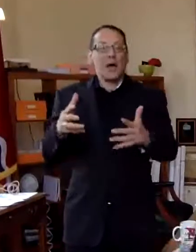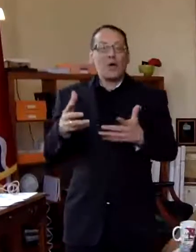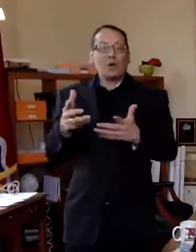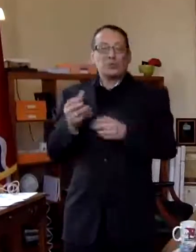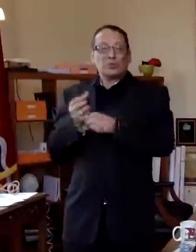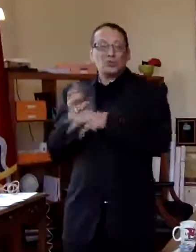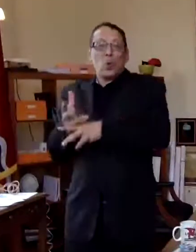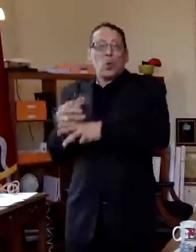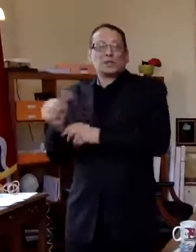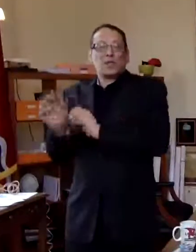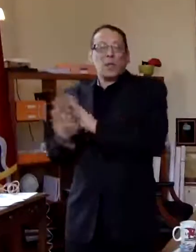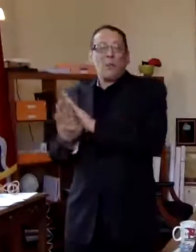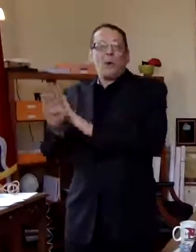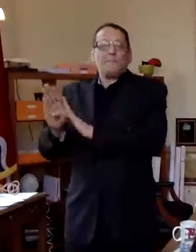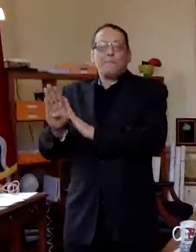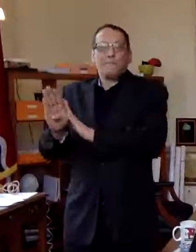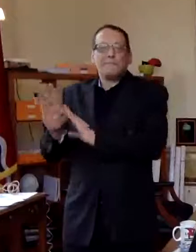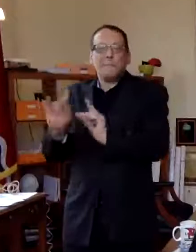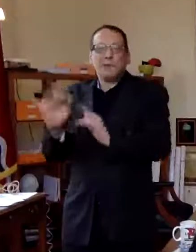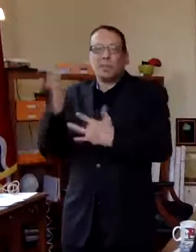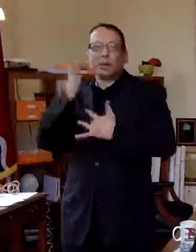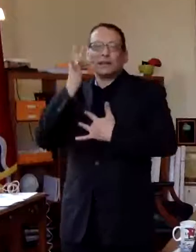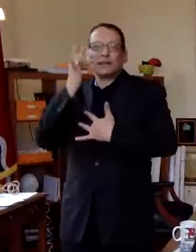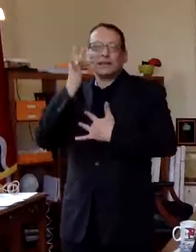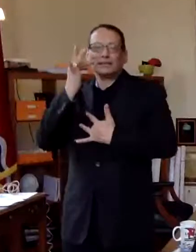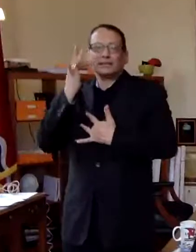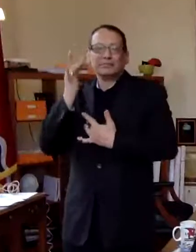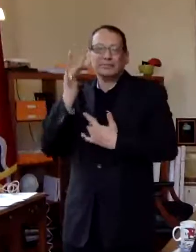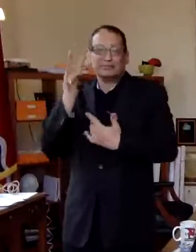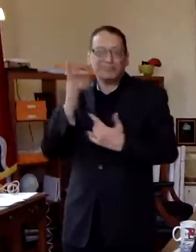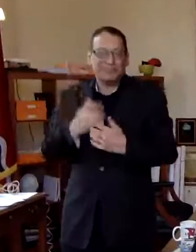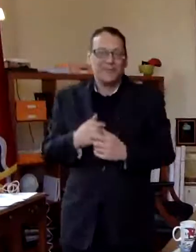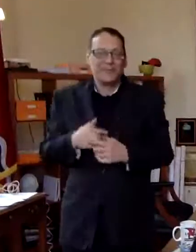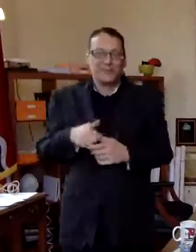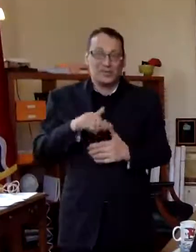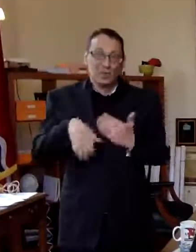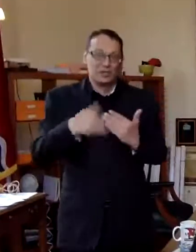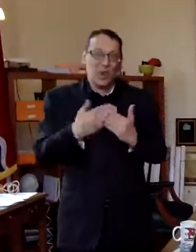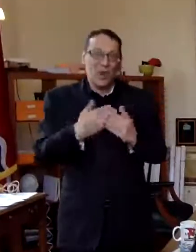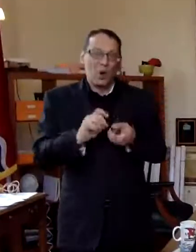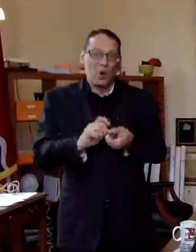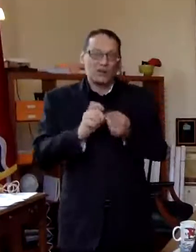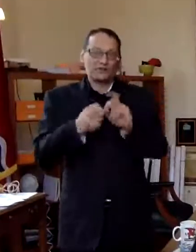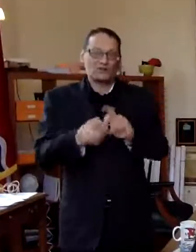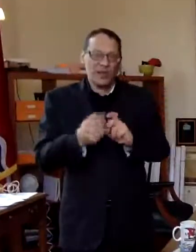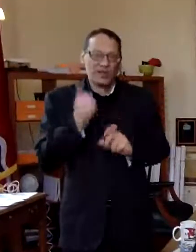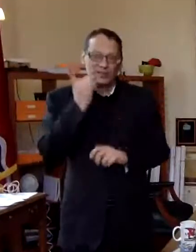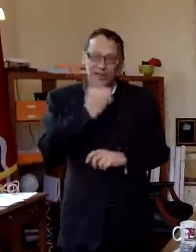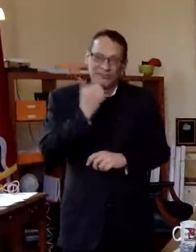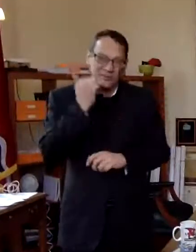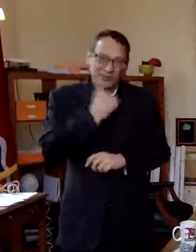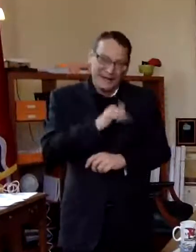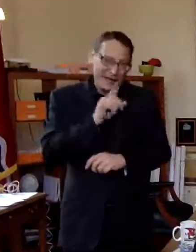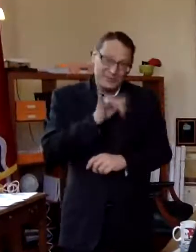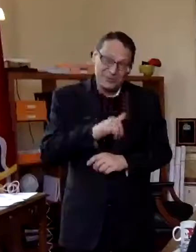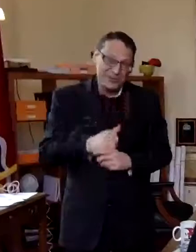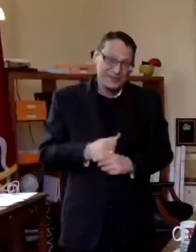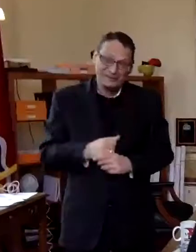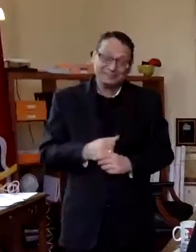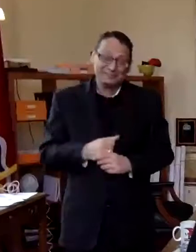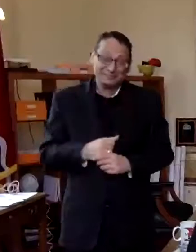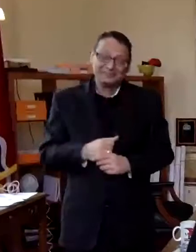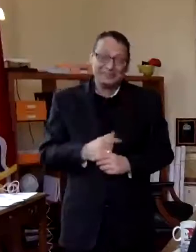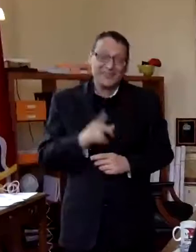in in covet 19. so this is all changing really day day to day frankly um